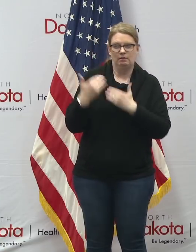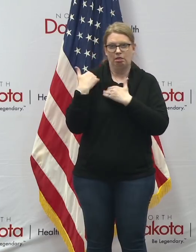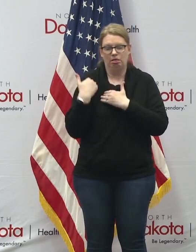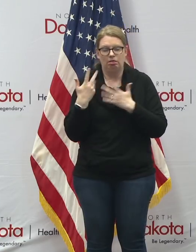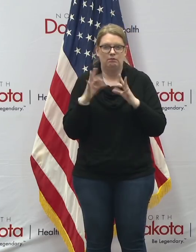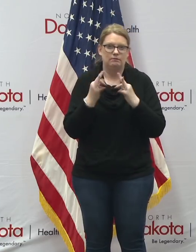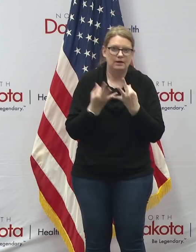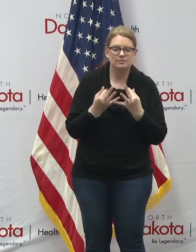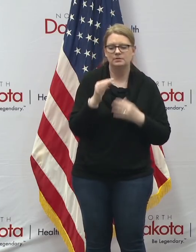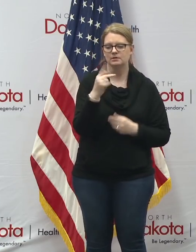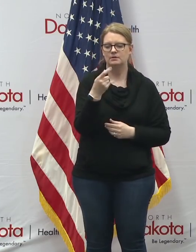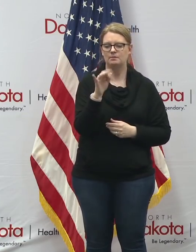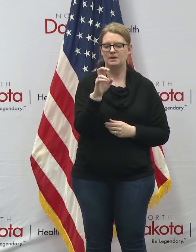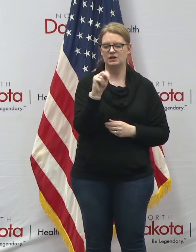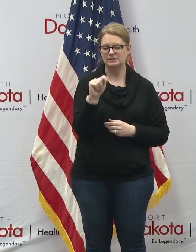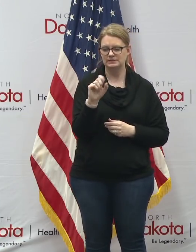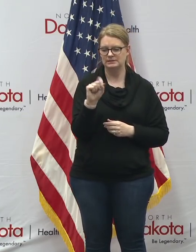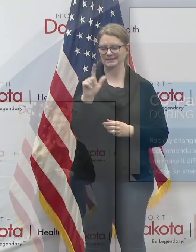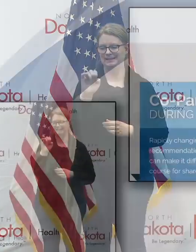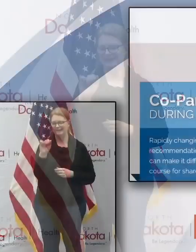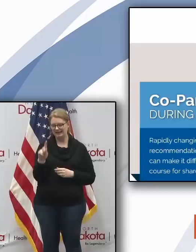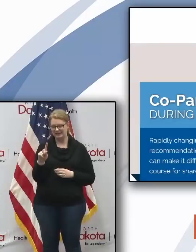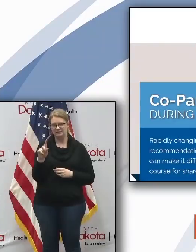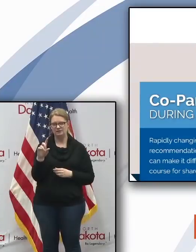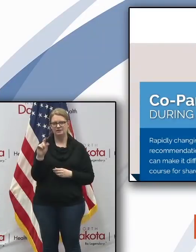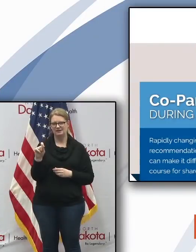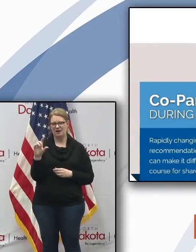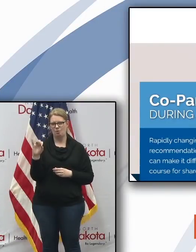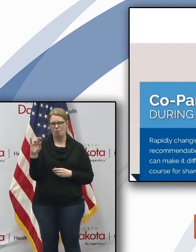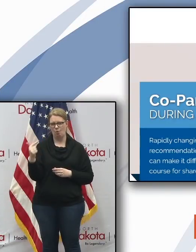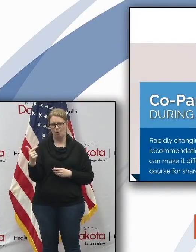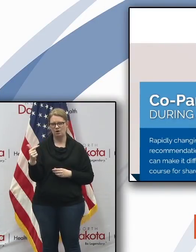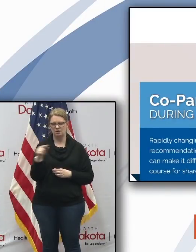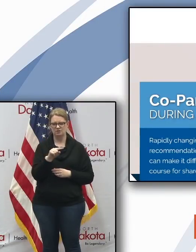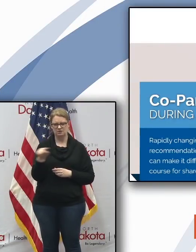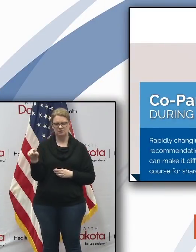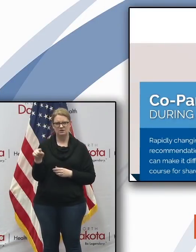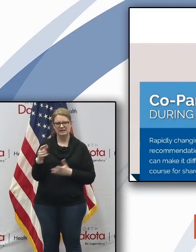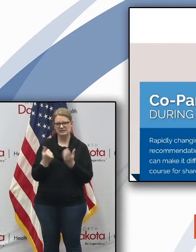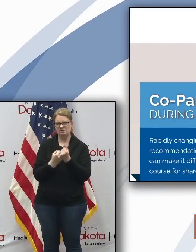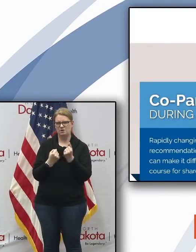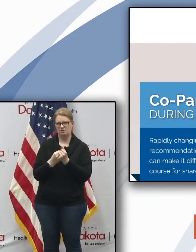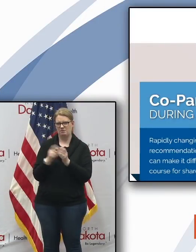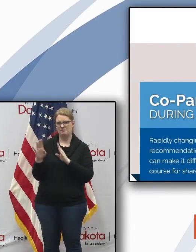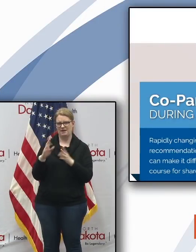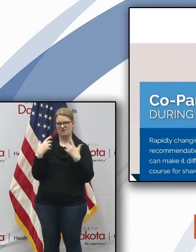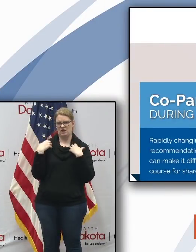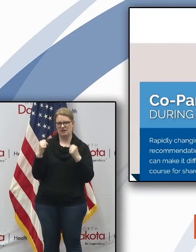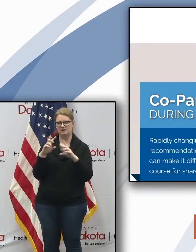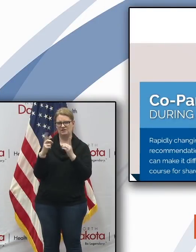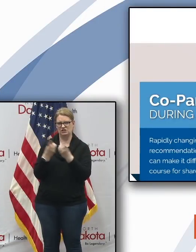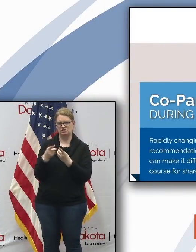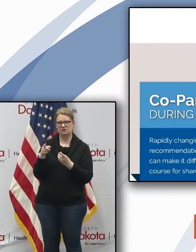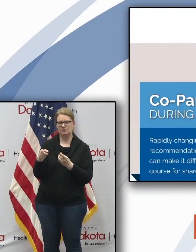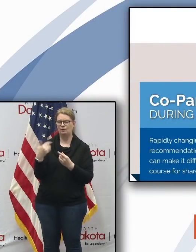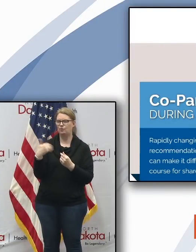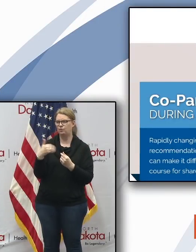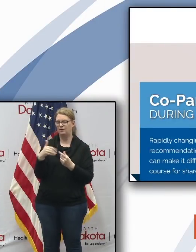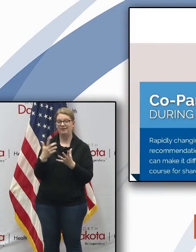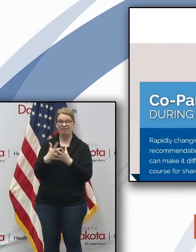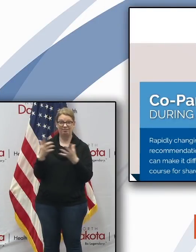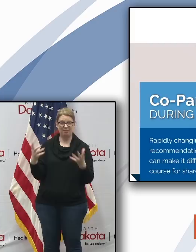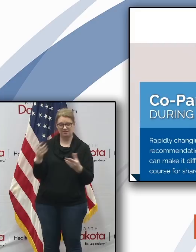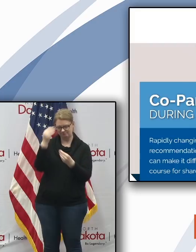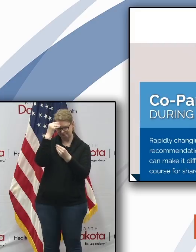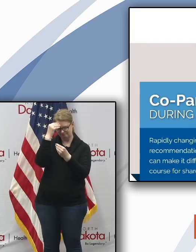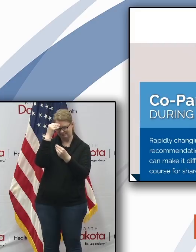parentslead.org is a great website that's supported by our behavioral health division there's lots and lots of information